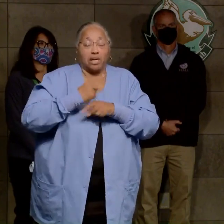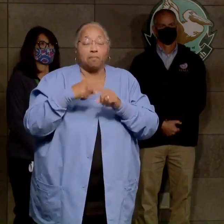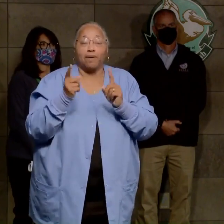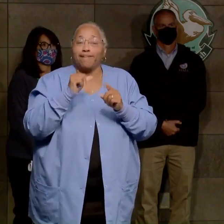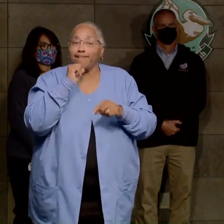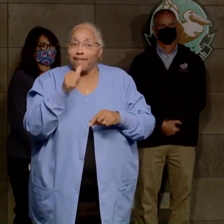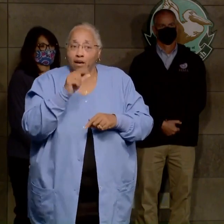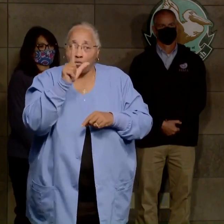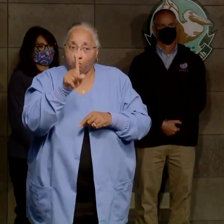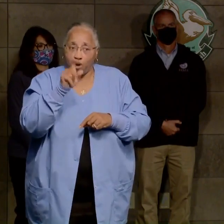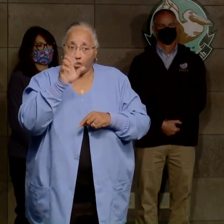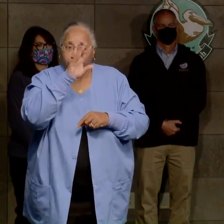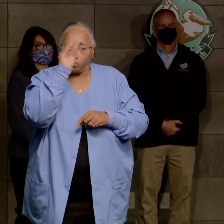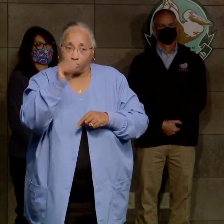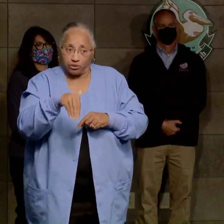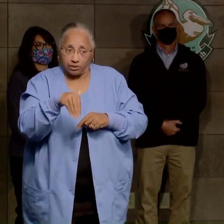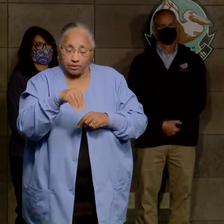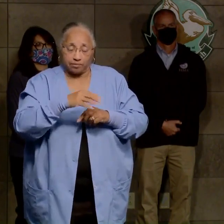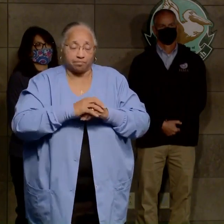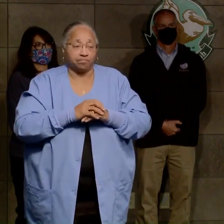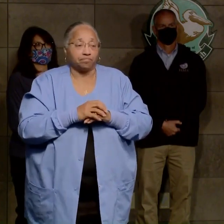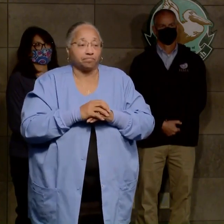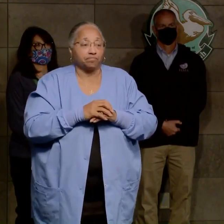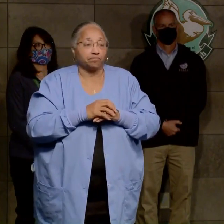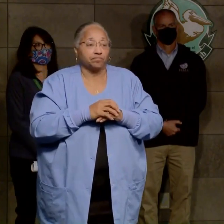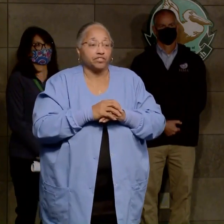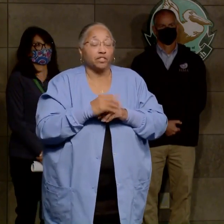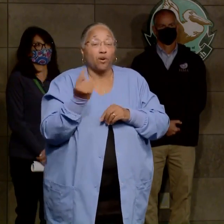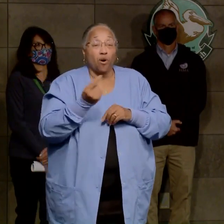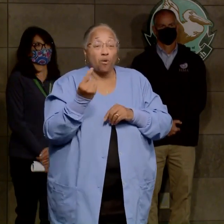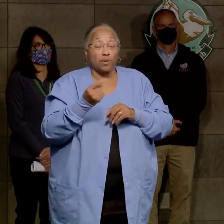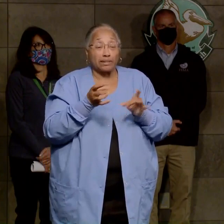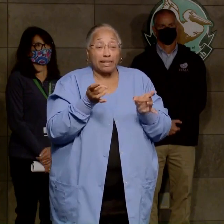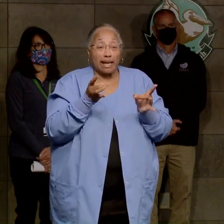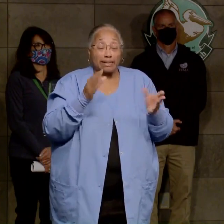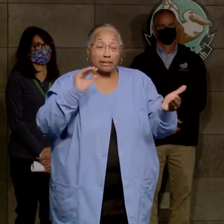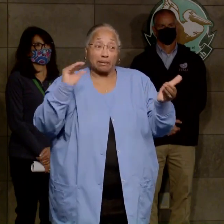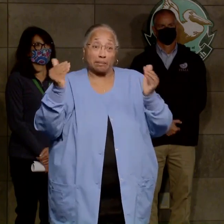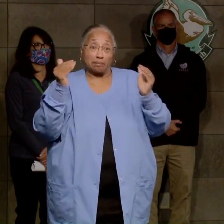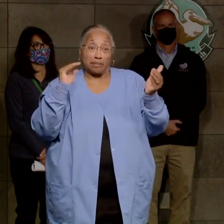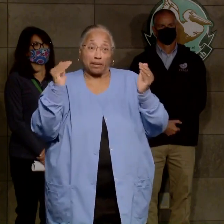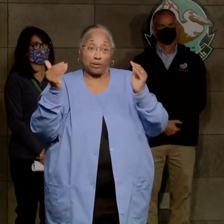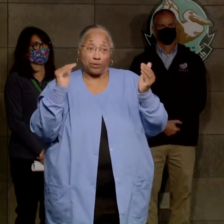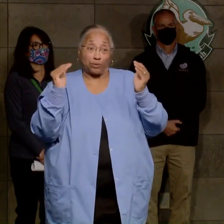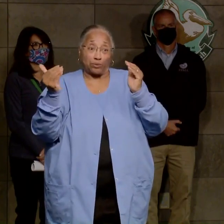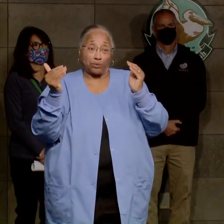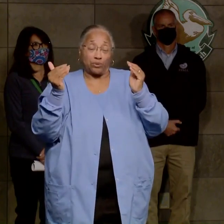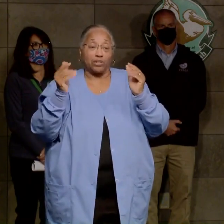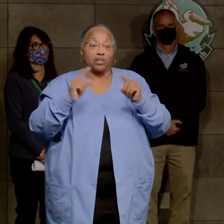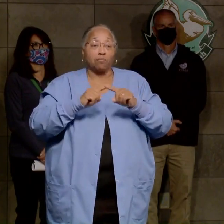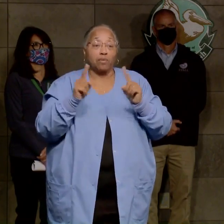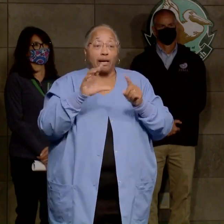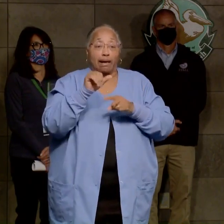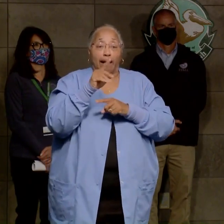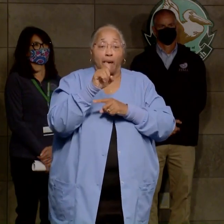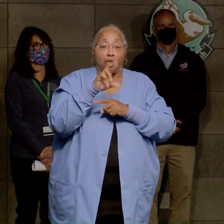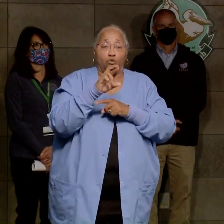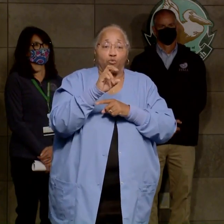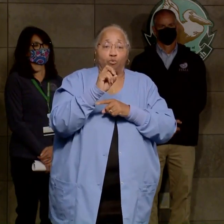percent. You know, and you always hate to draw comparisons or contrast, but Cameron Parish,